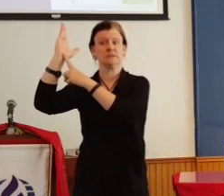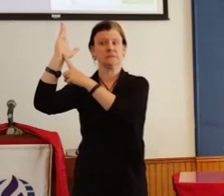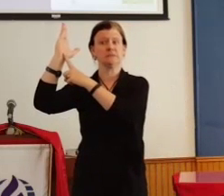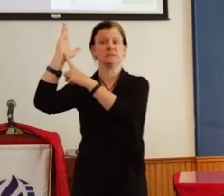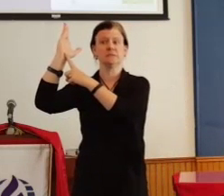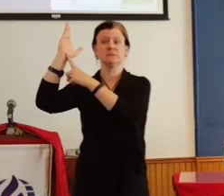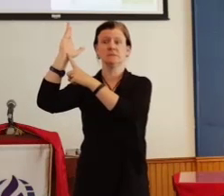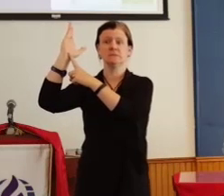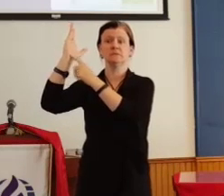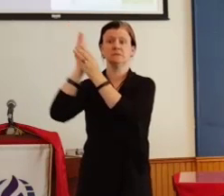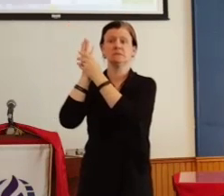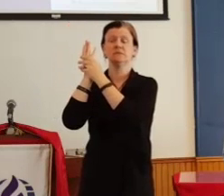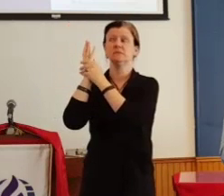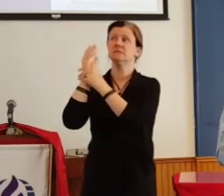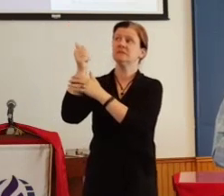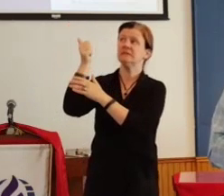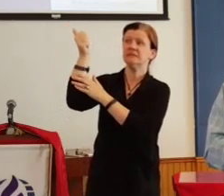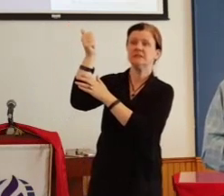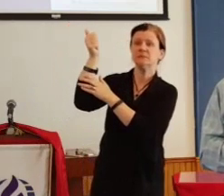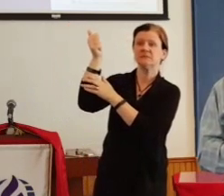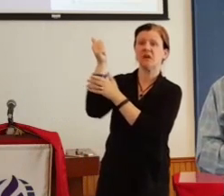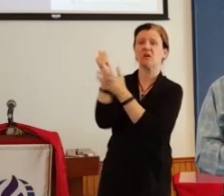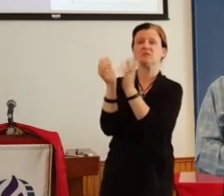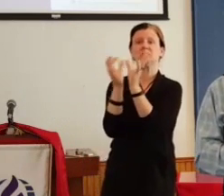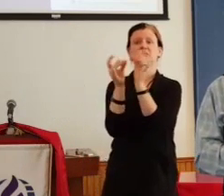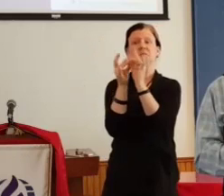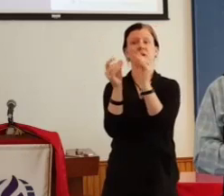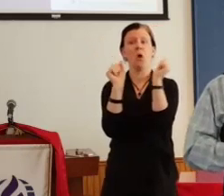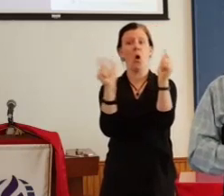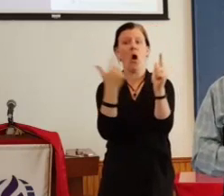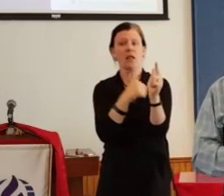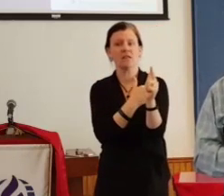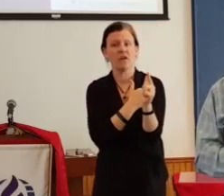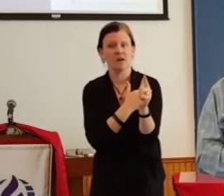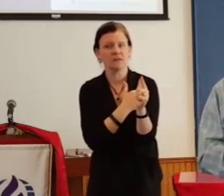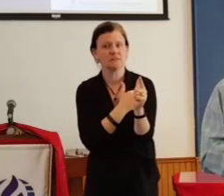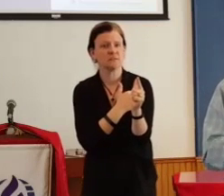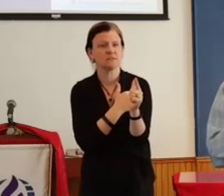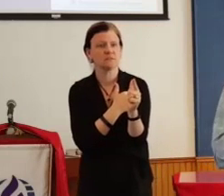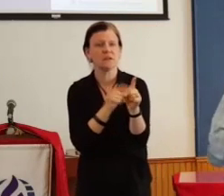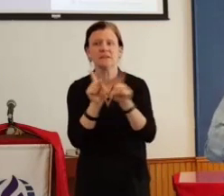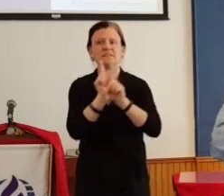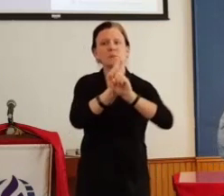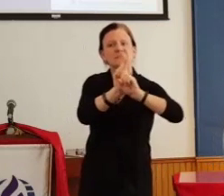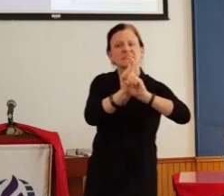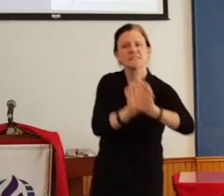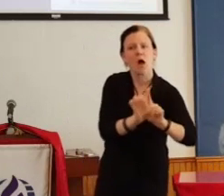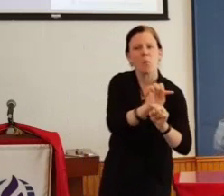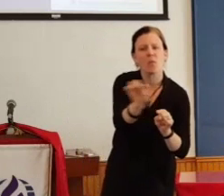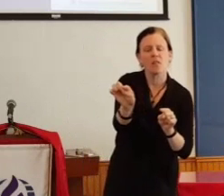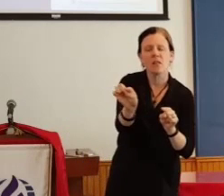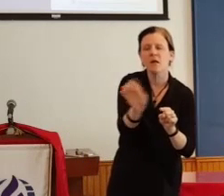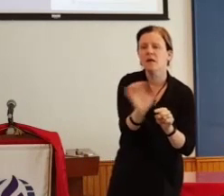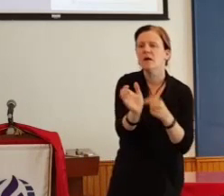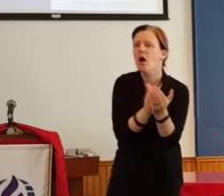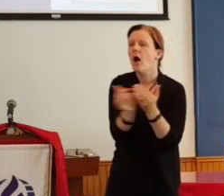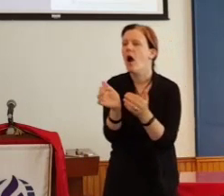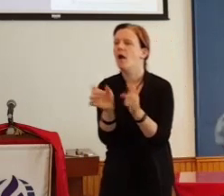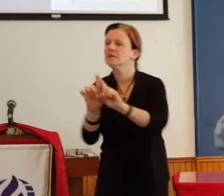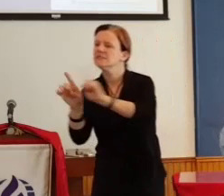God through the Spirit is speaking to all of us, like the disciples. Speaking to us even through our differences and even through